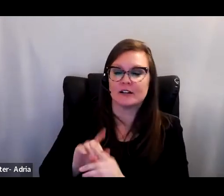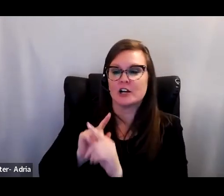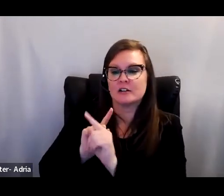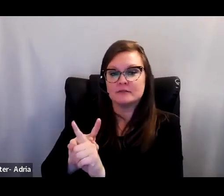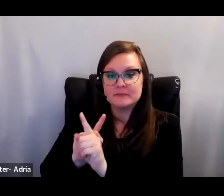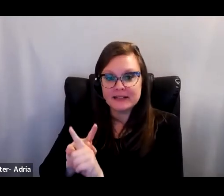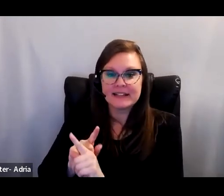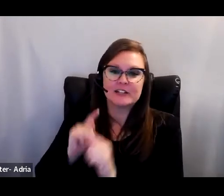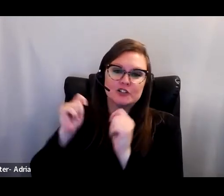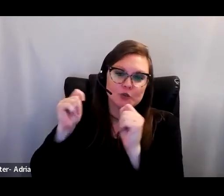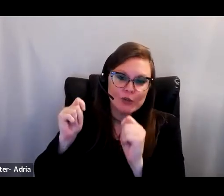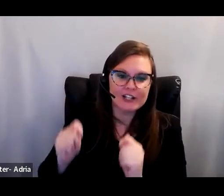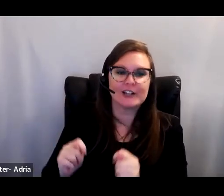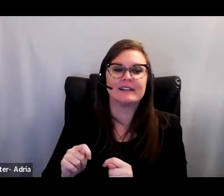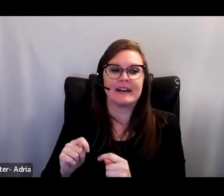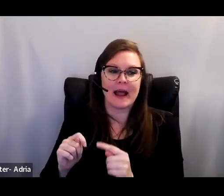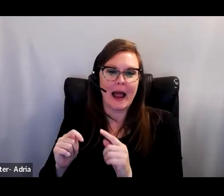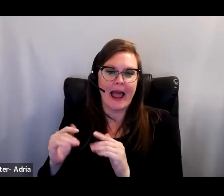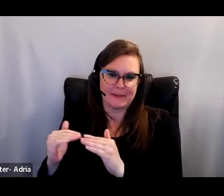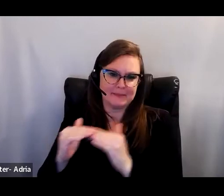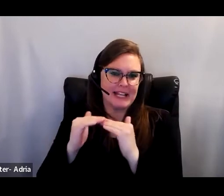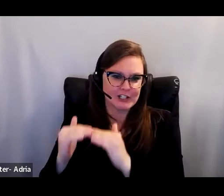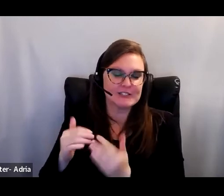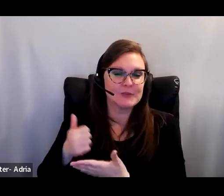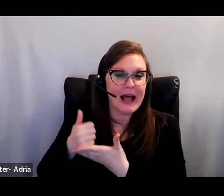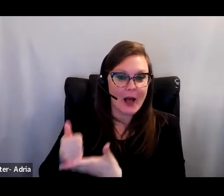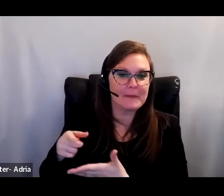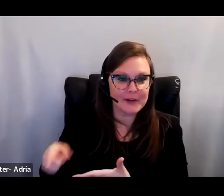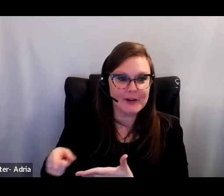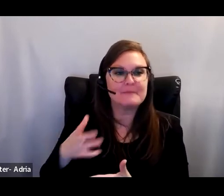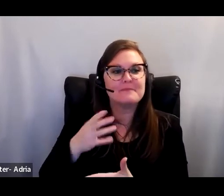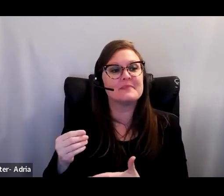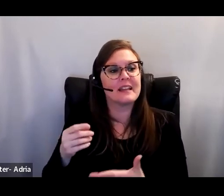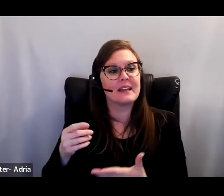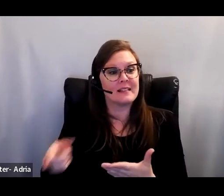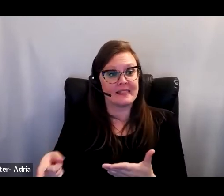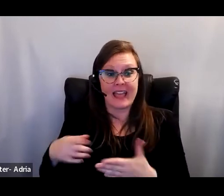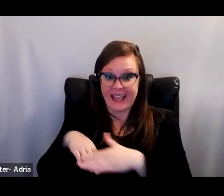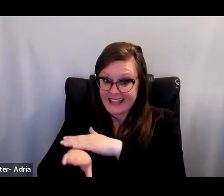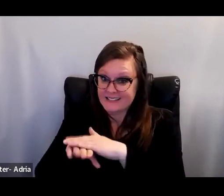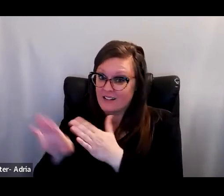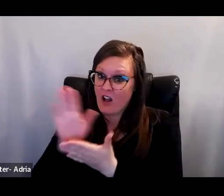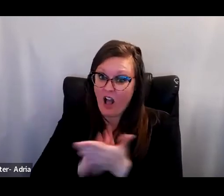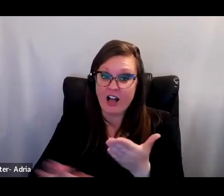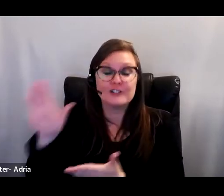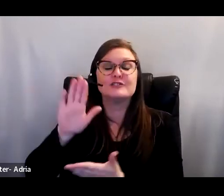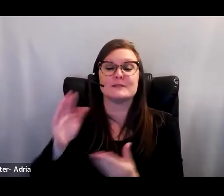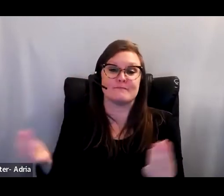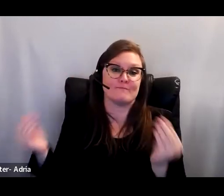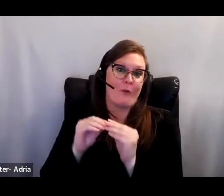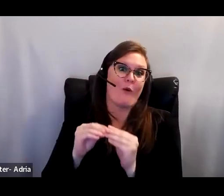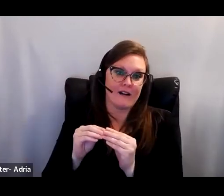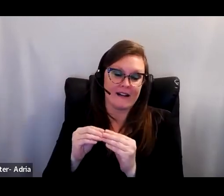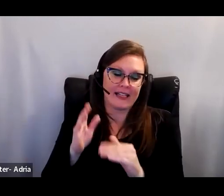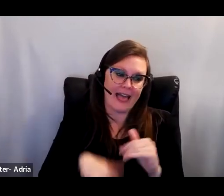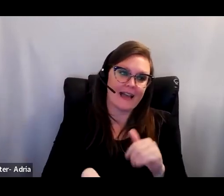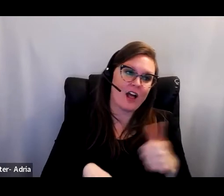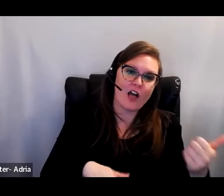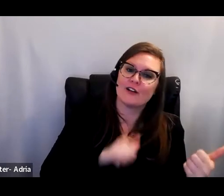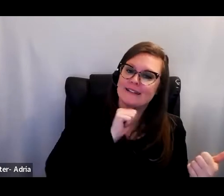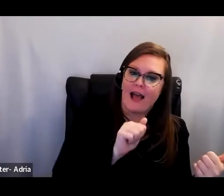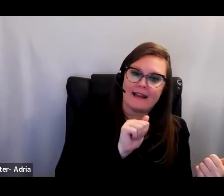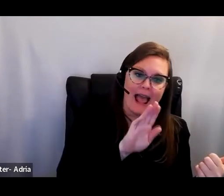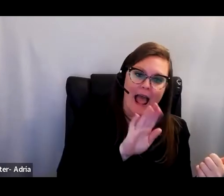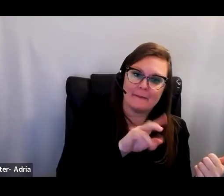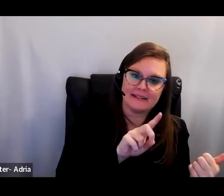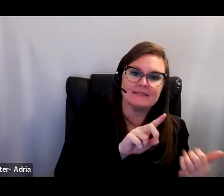in navigating the pathway to college, and they enrolled in college at much higher rates than their non-AVID peers. Ours was the first major study of AVID before it grew